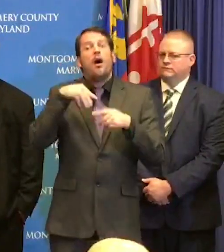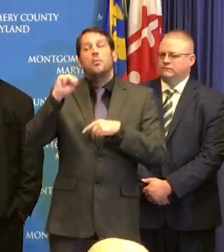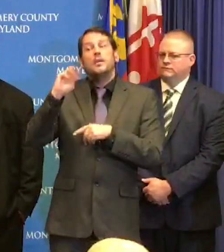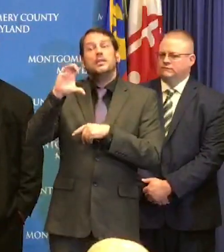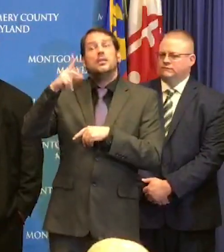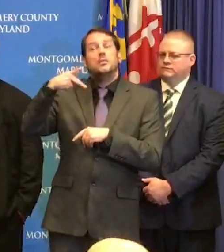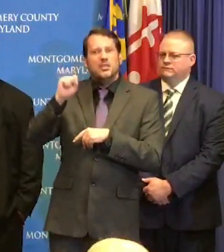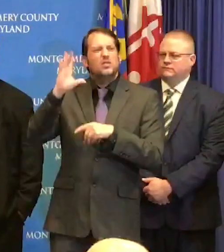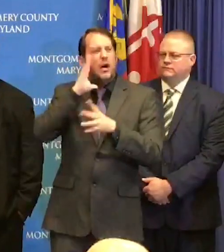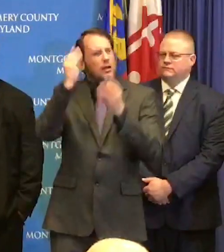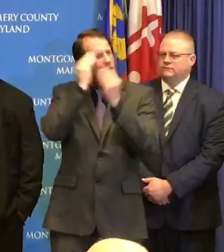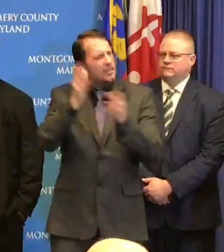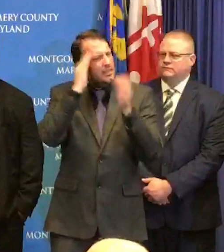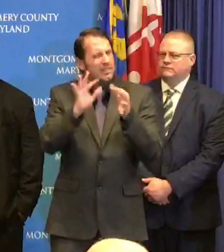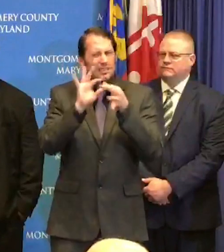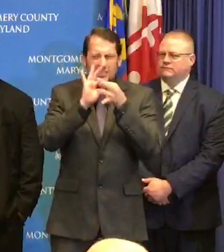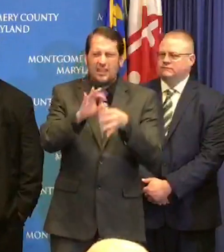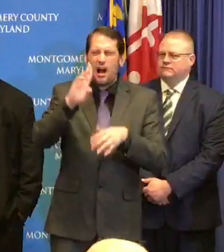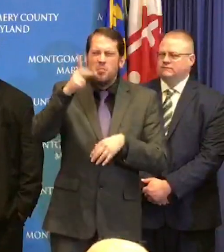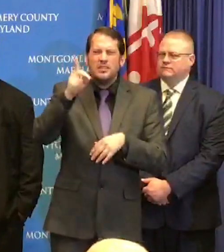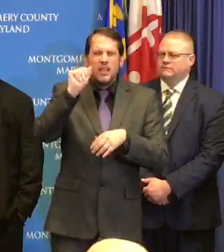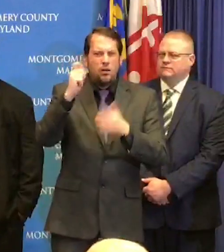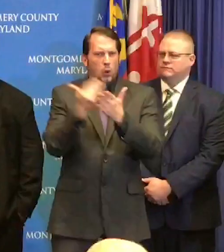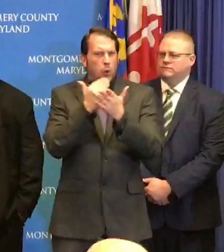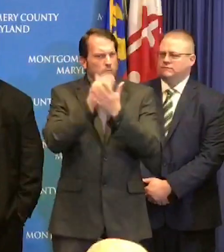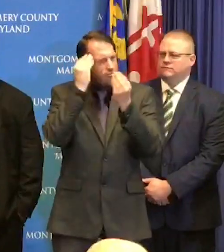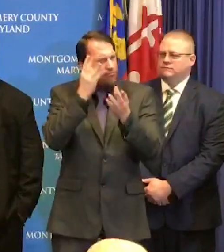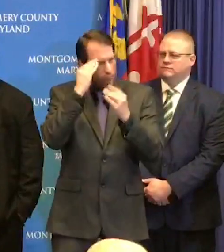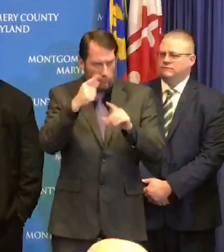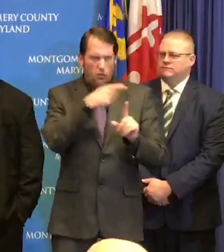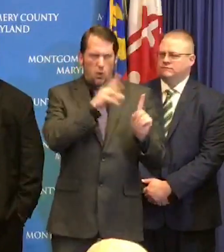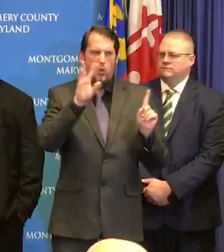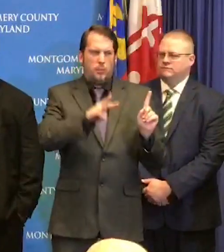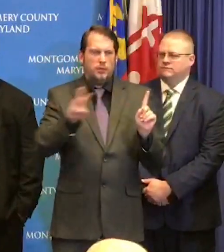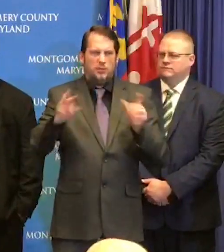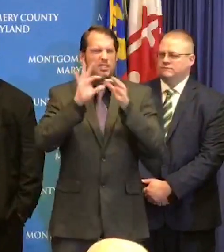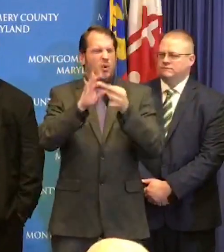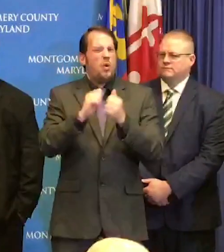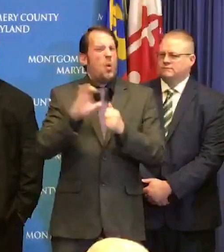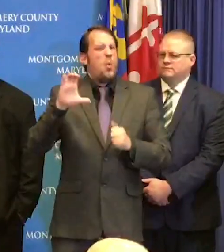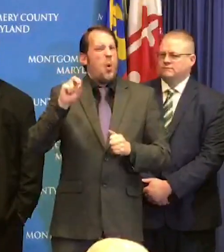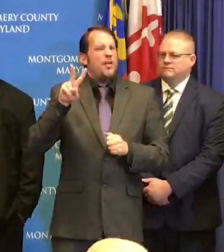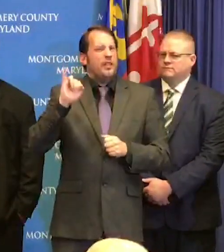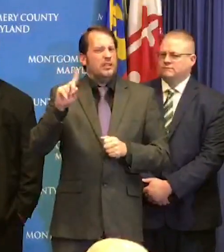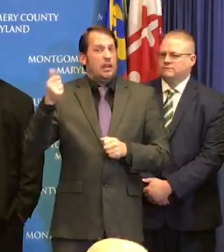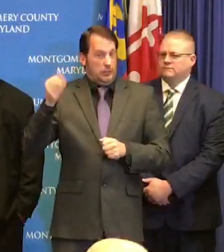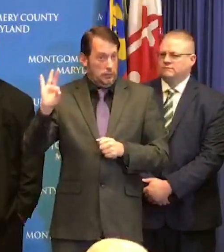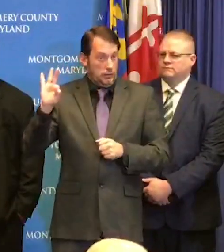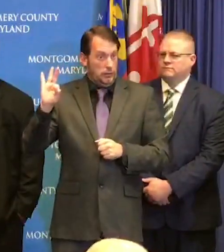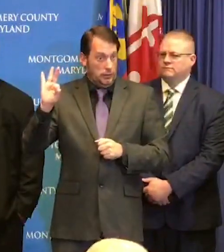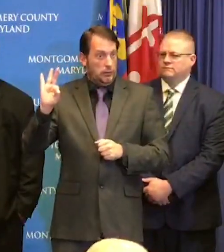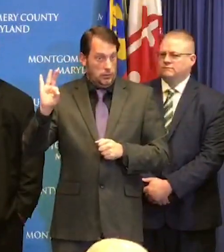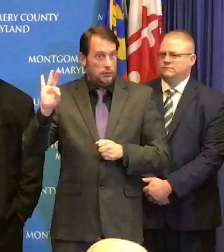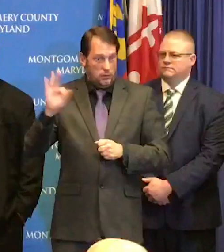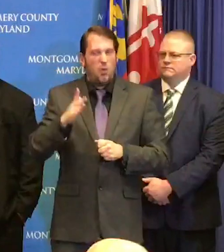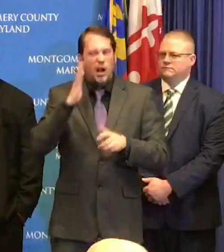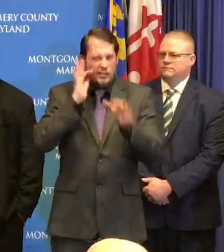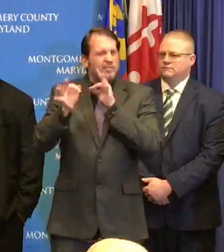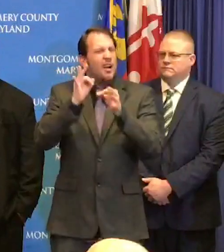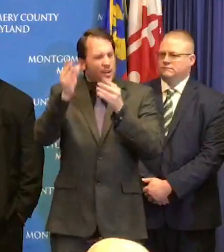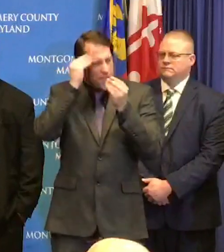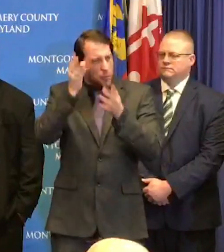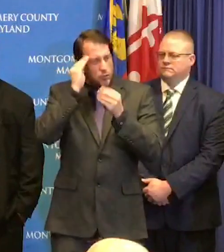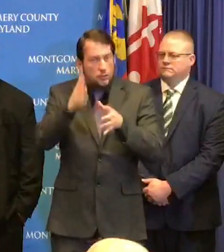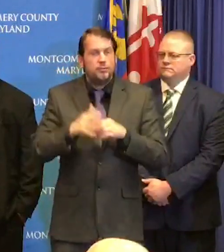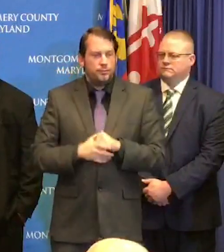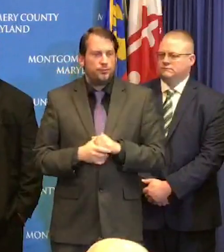and that a website will also include information for our parent community our students specifically we have heard from our students we want